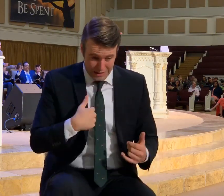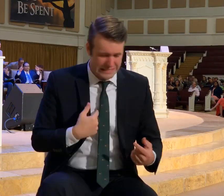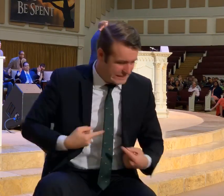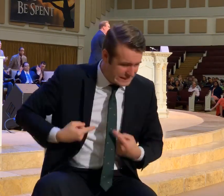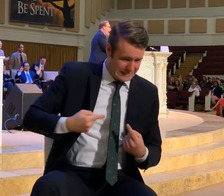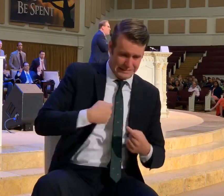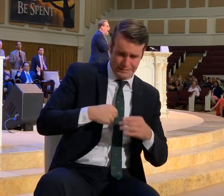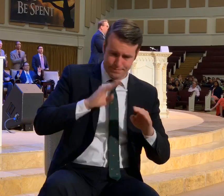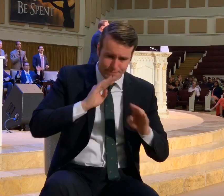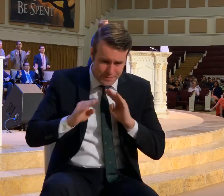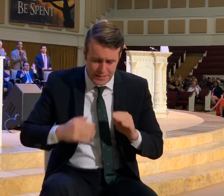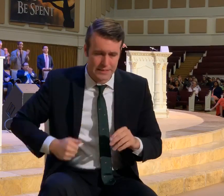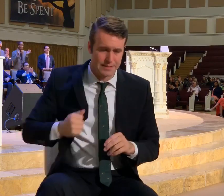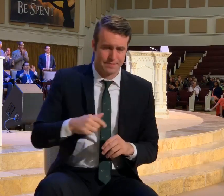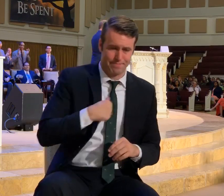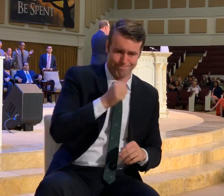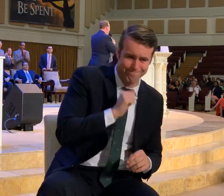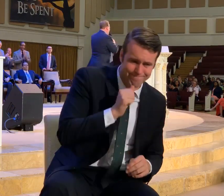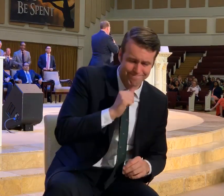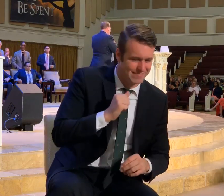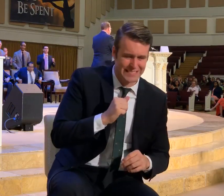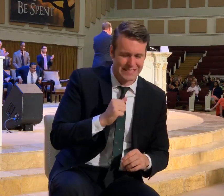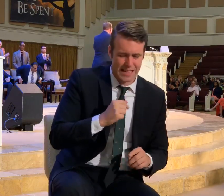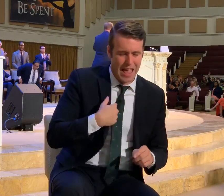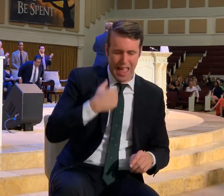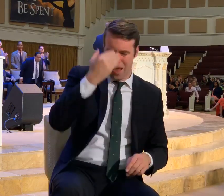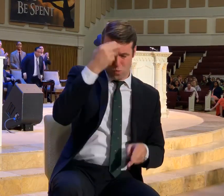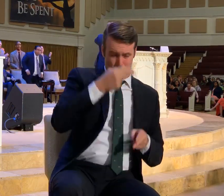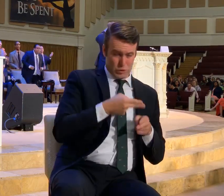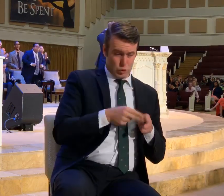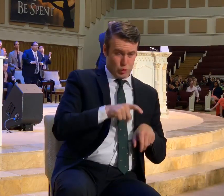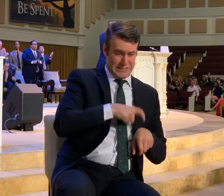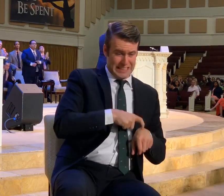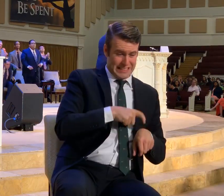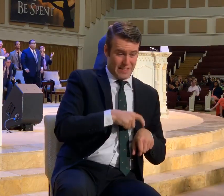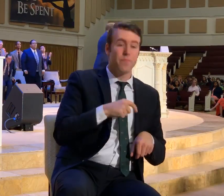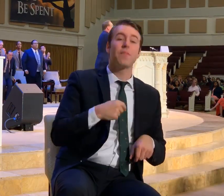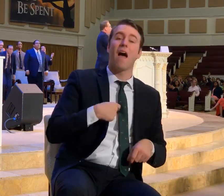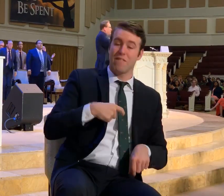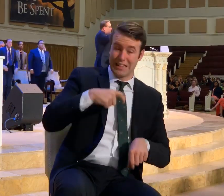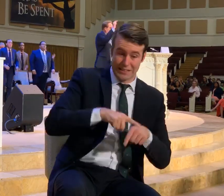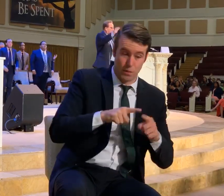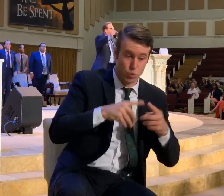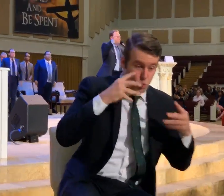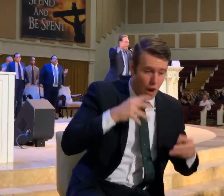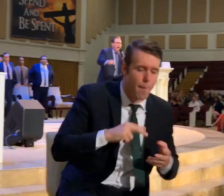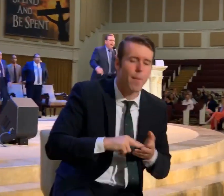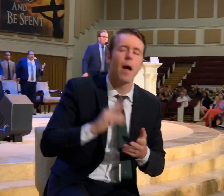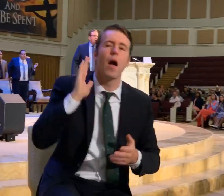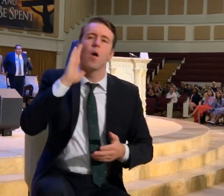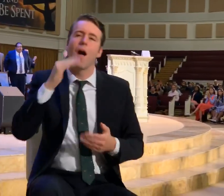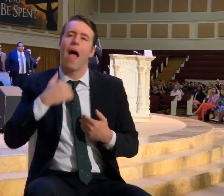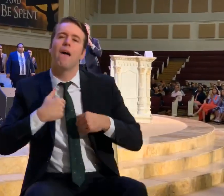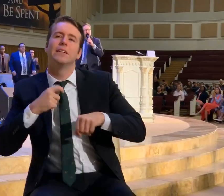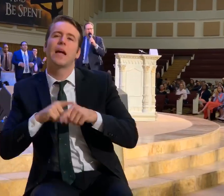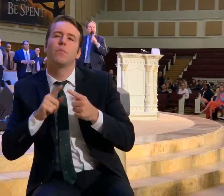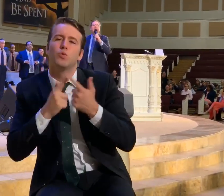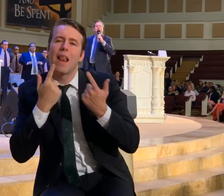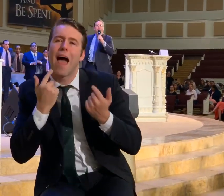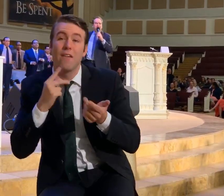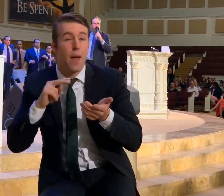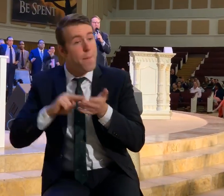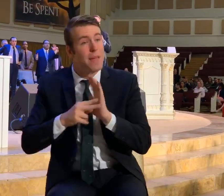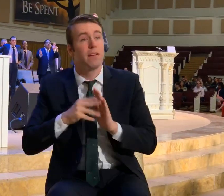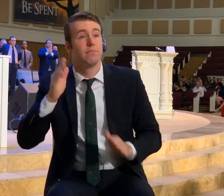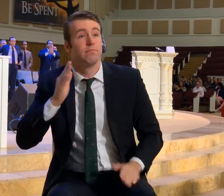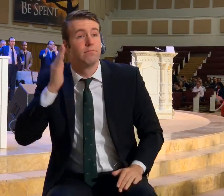And I may be crying right now. But your Bible says. That there's a time to cry. But there's a time to laugh. So that tells me.